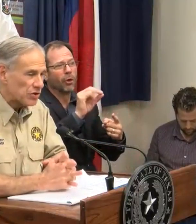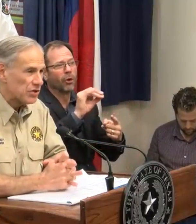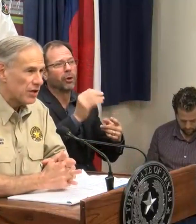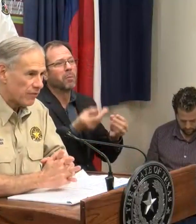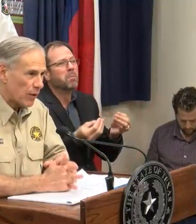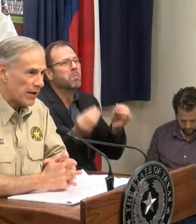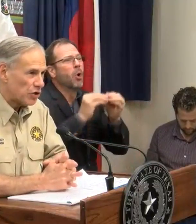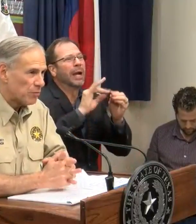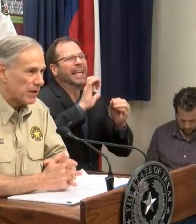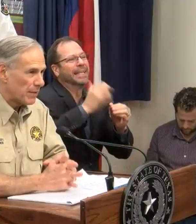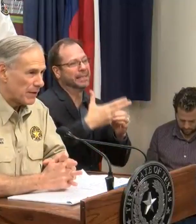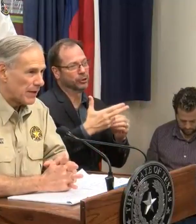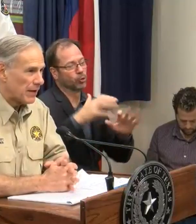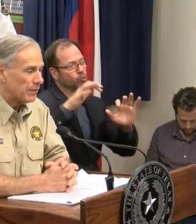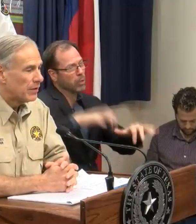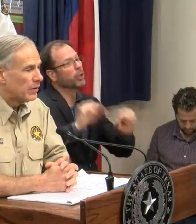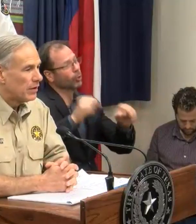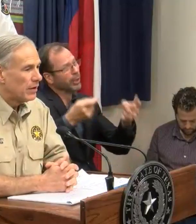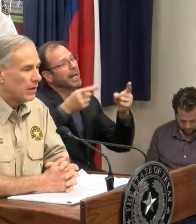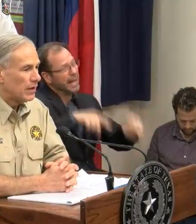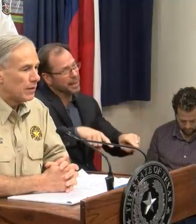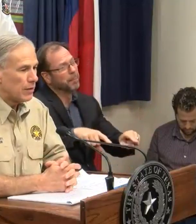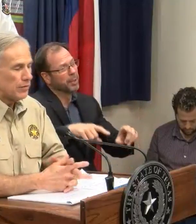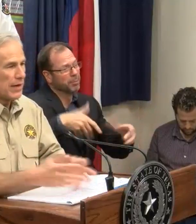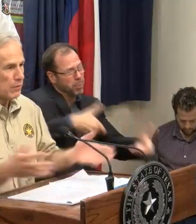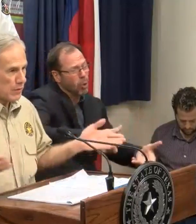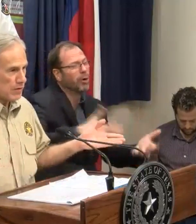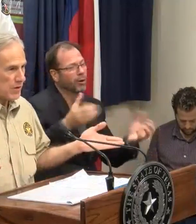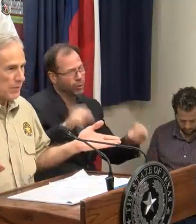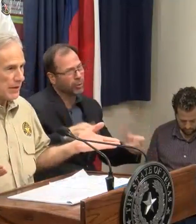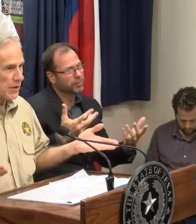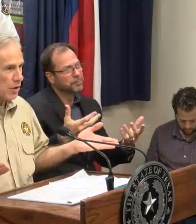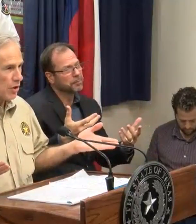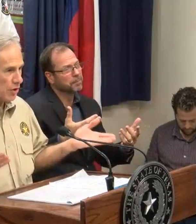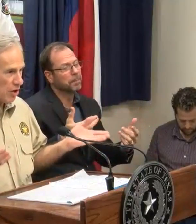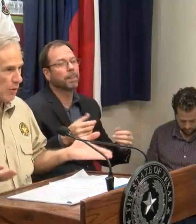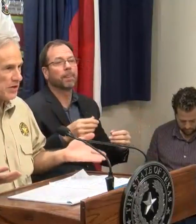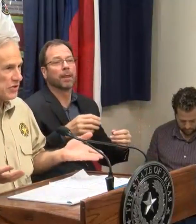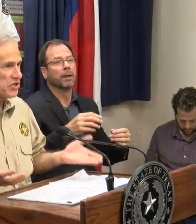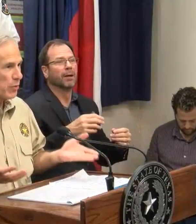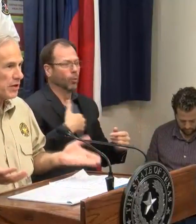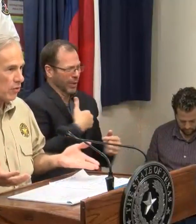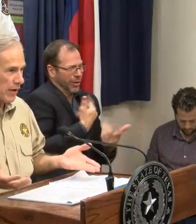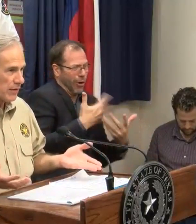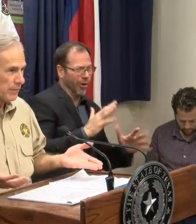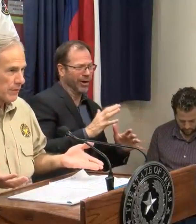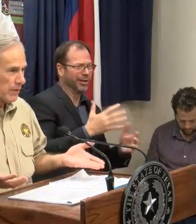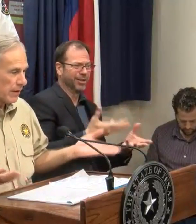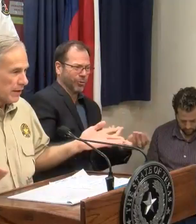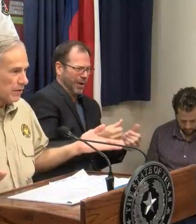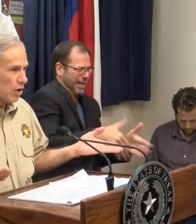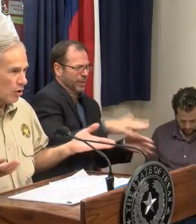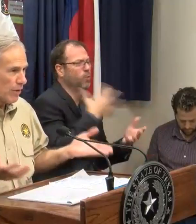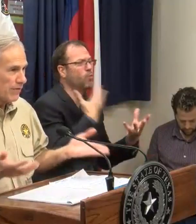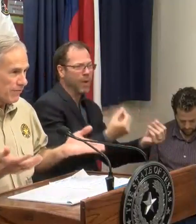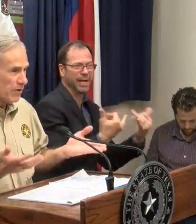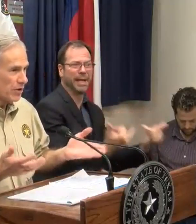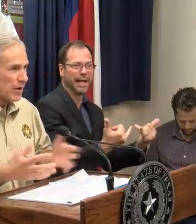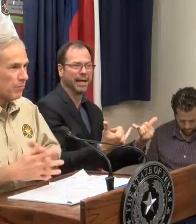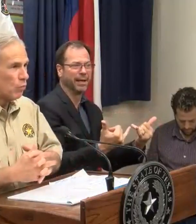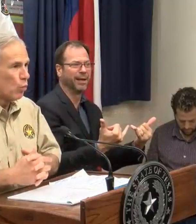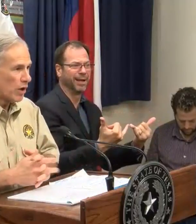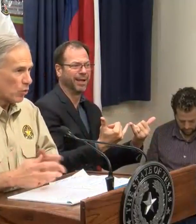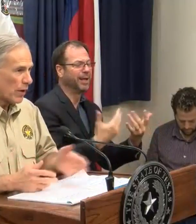inches of rain could be coming down. That is coming down on already saturated ground and already